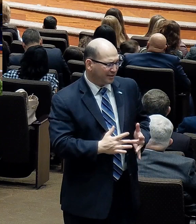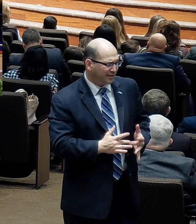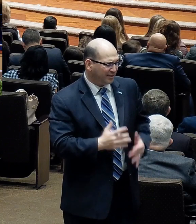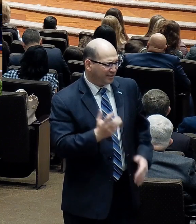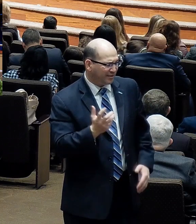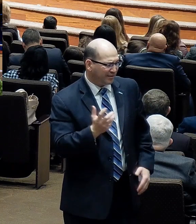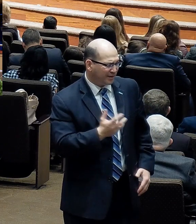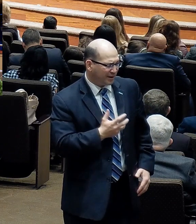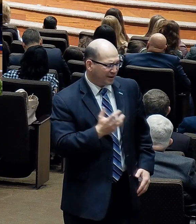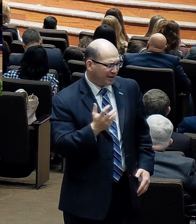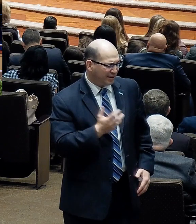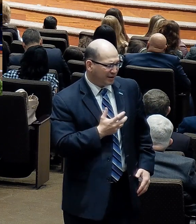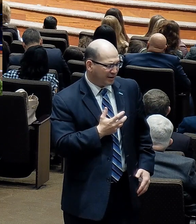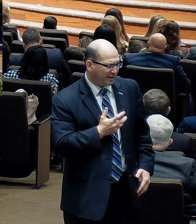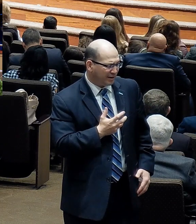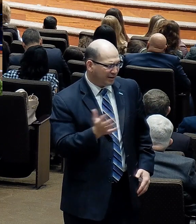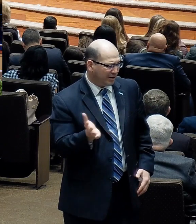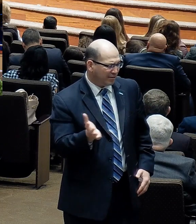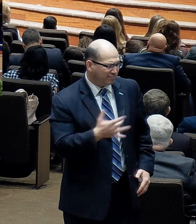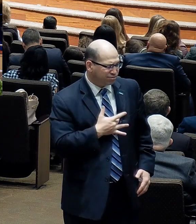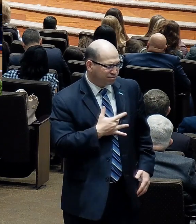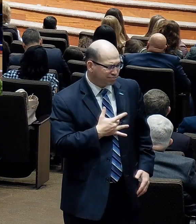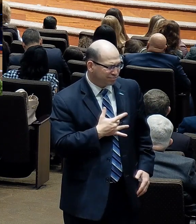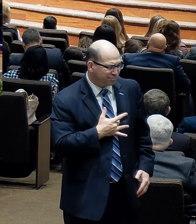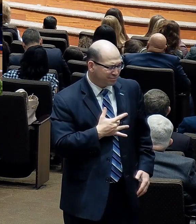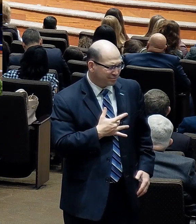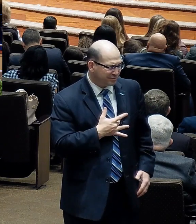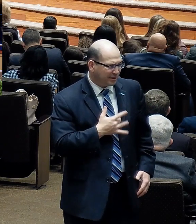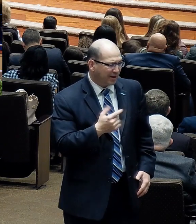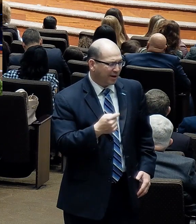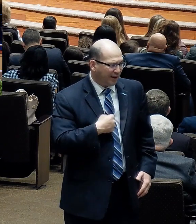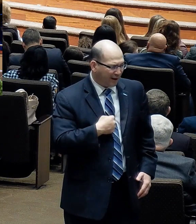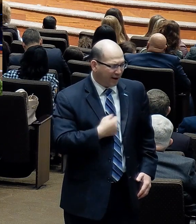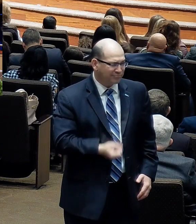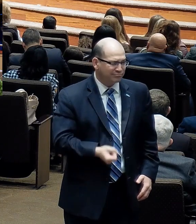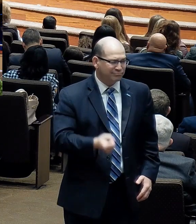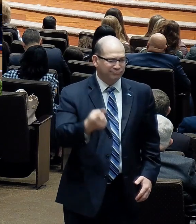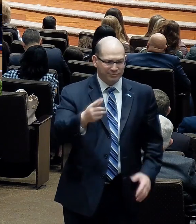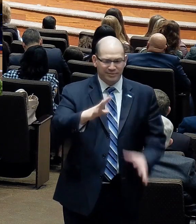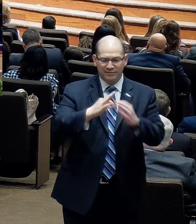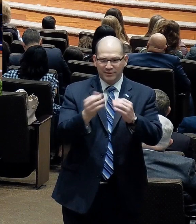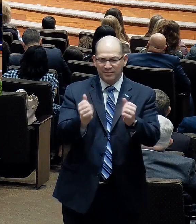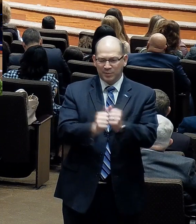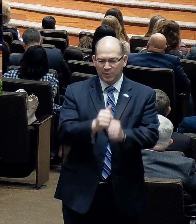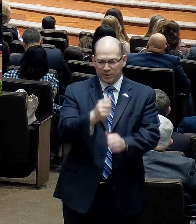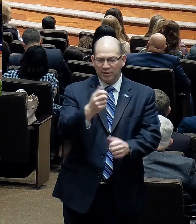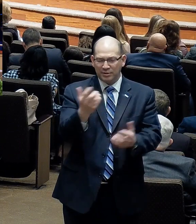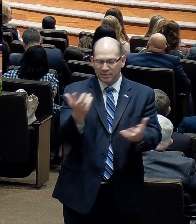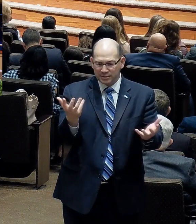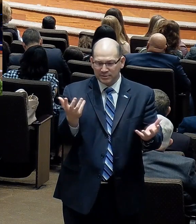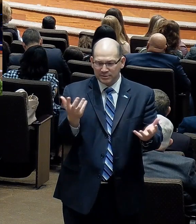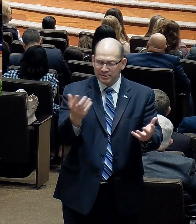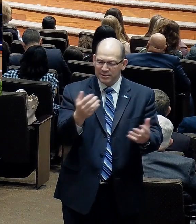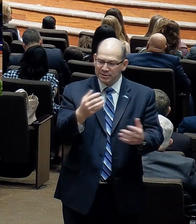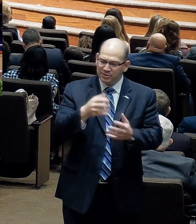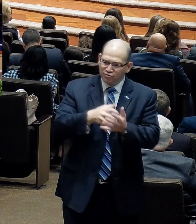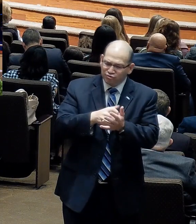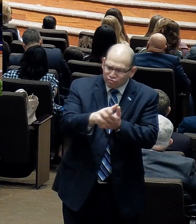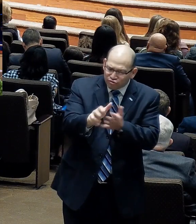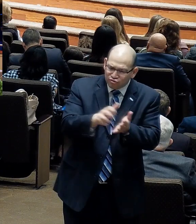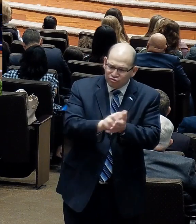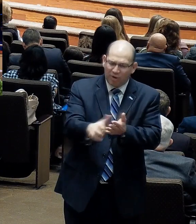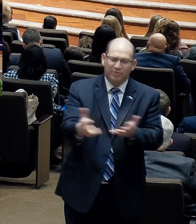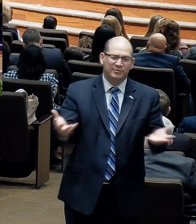that's changed my perspective toward families raising special needs children. Trials have a way of softening our hearts. I hasten, number three,